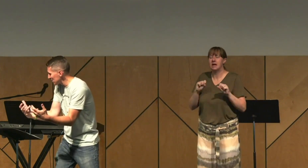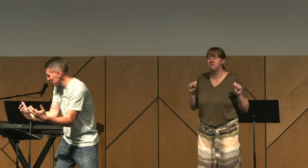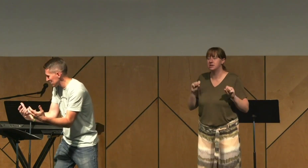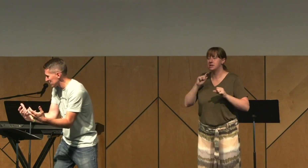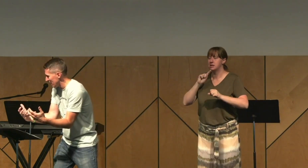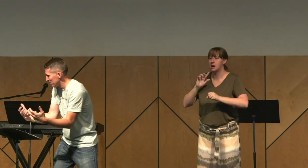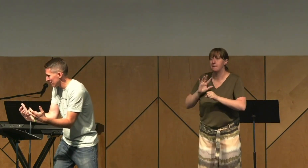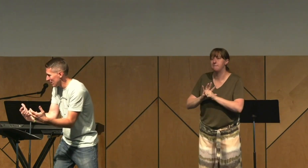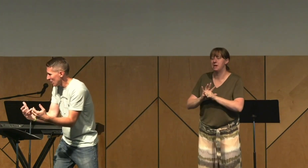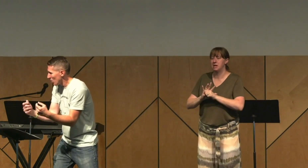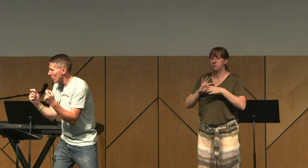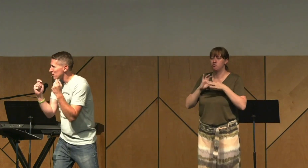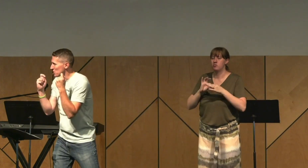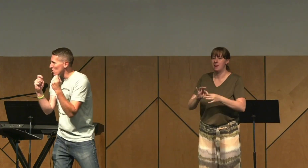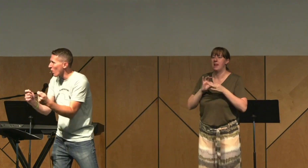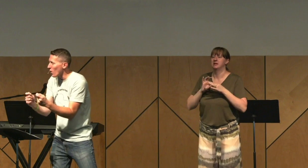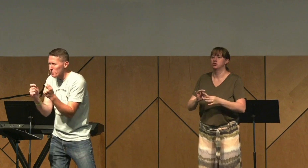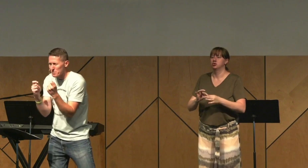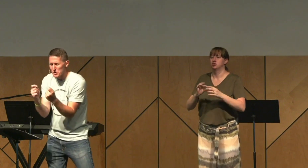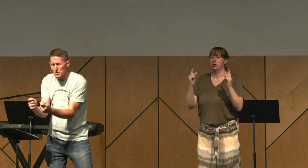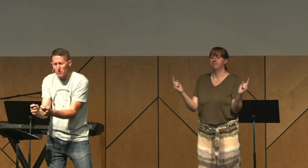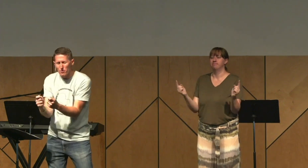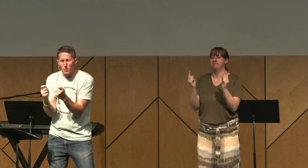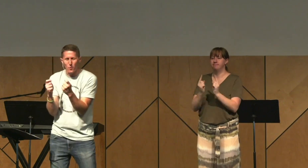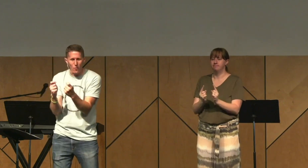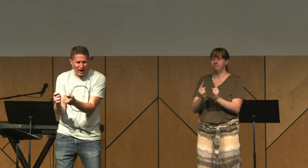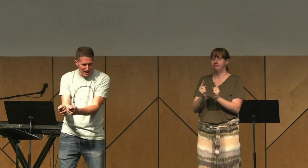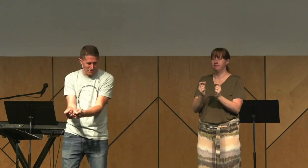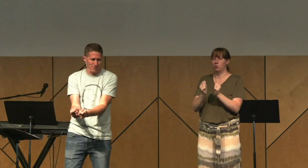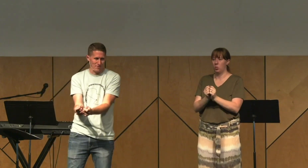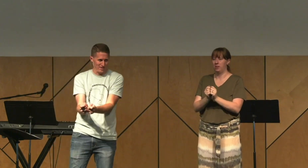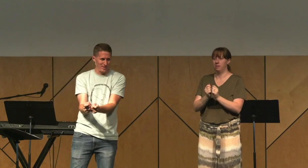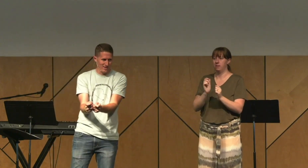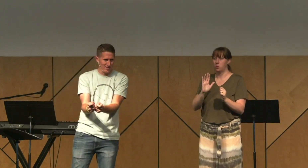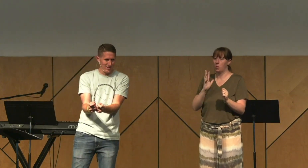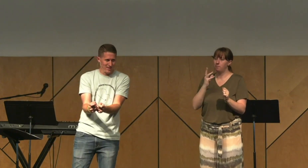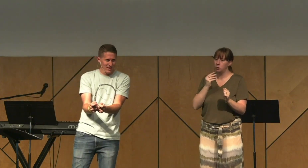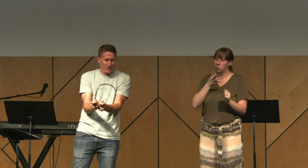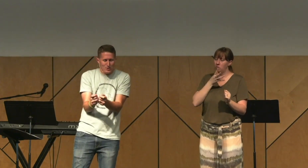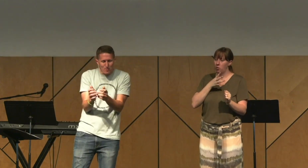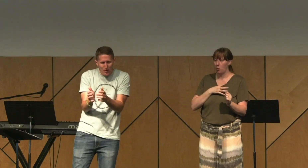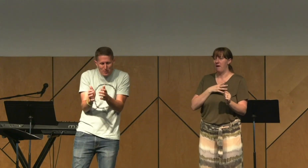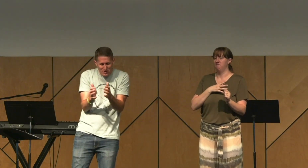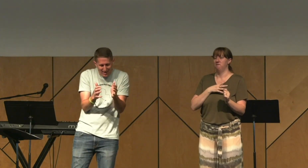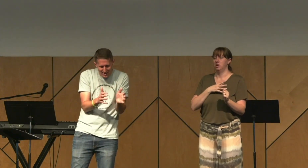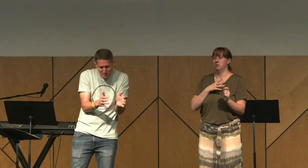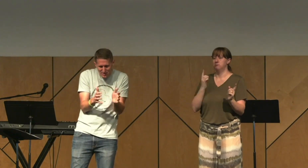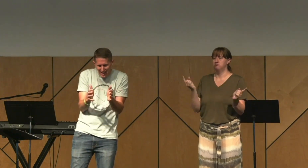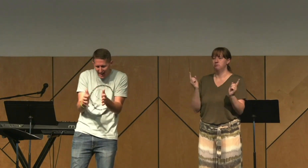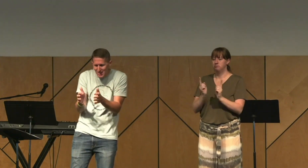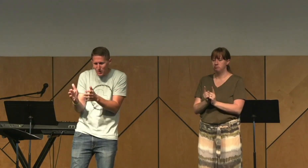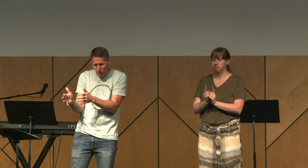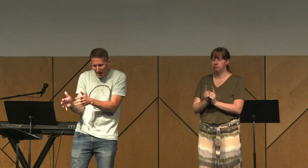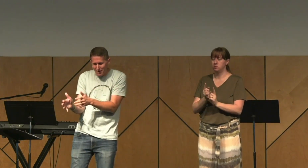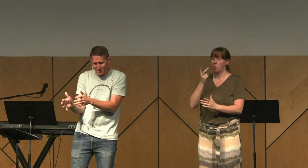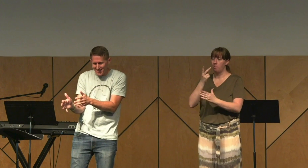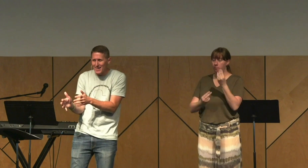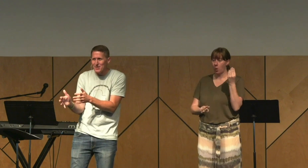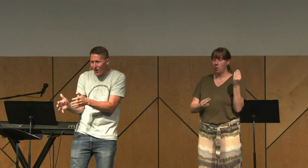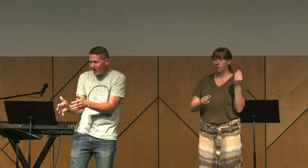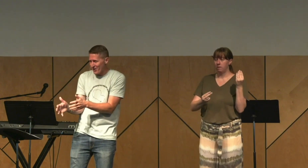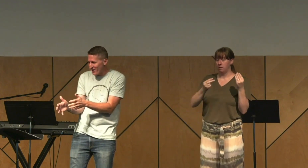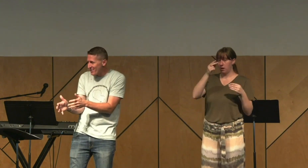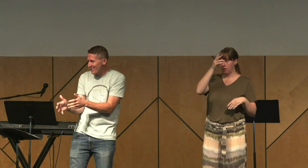relationship with your beautiful wife. So both the husband and the